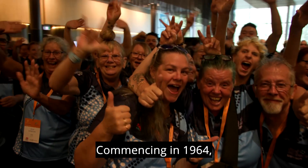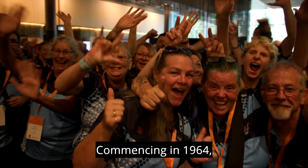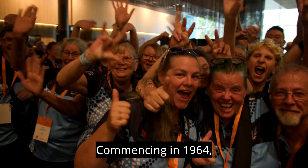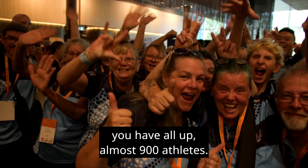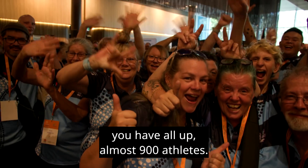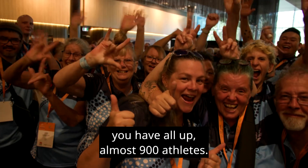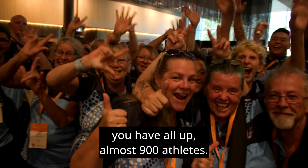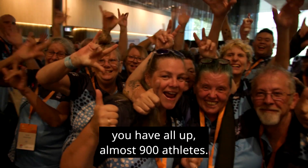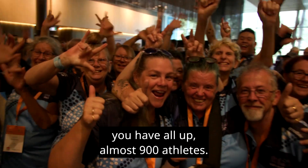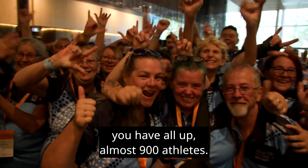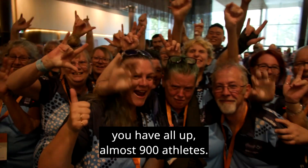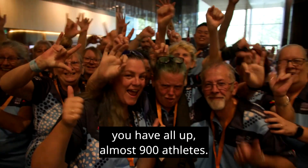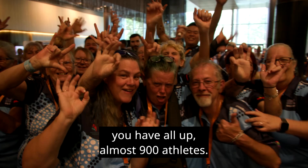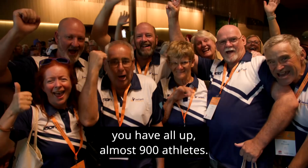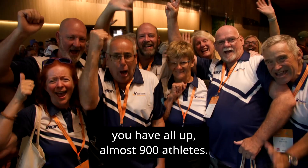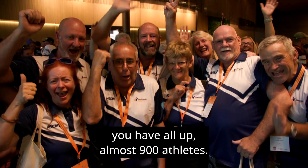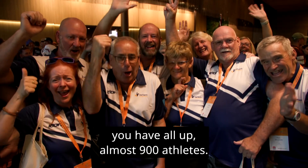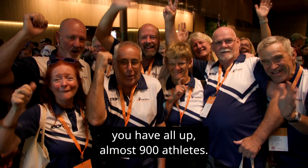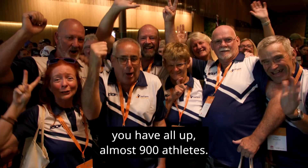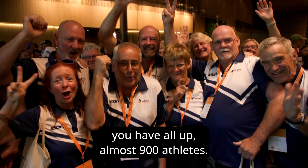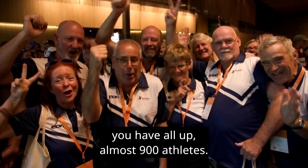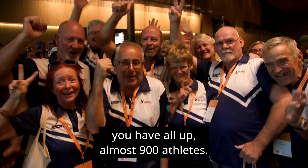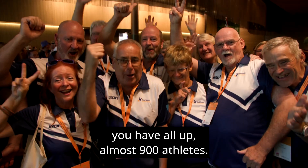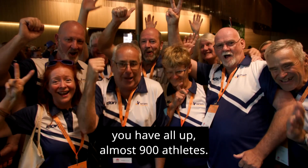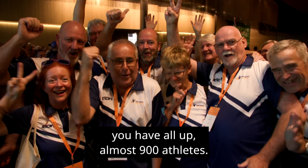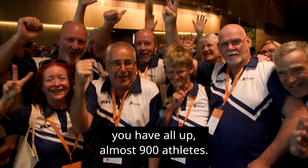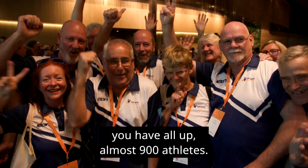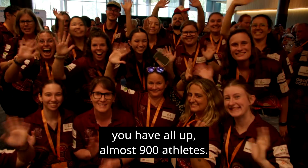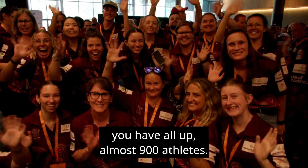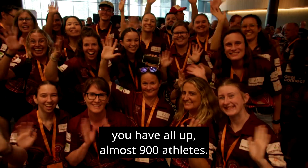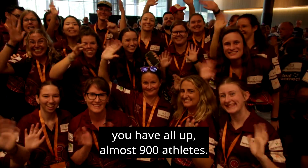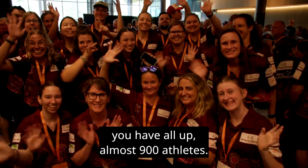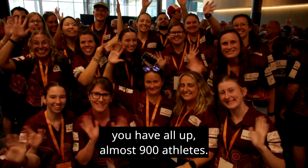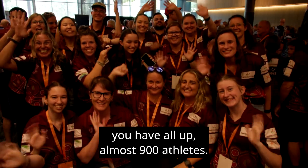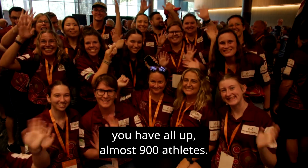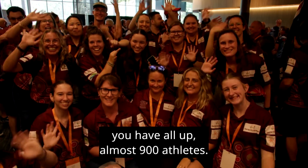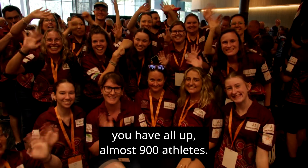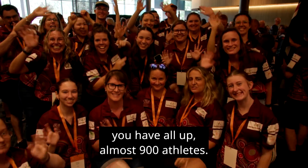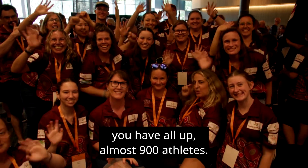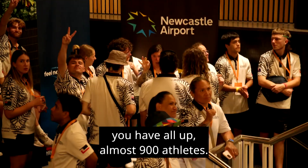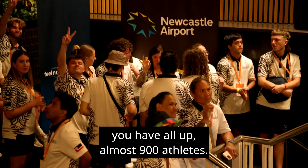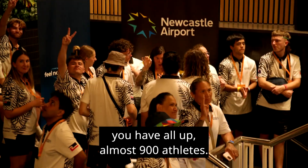You have all up almost 900 athletes.